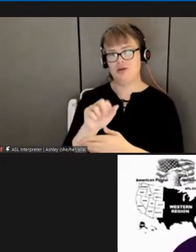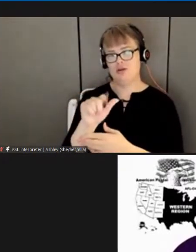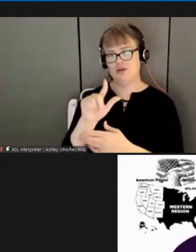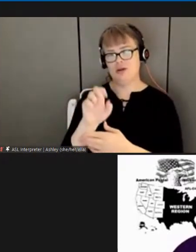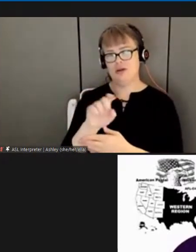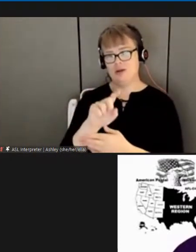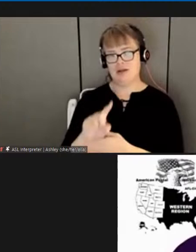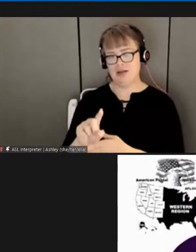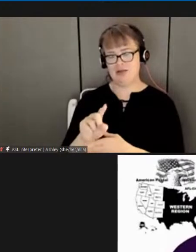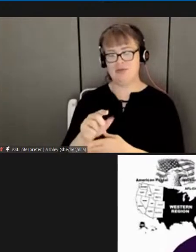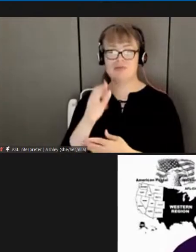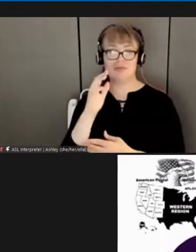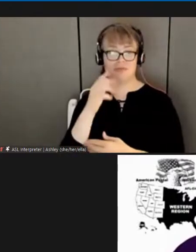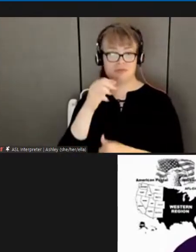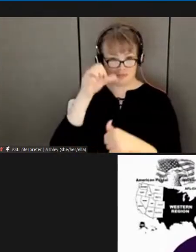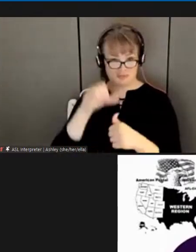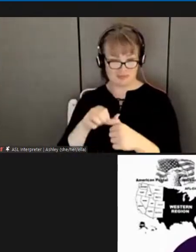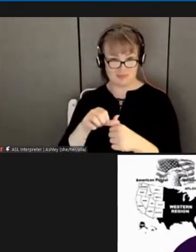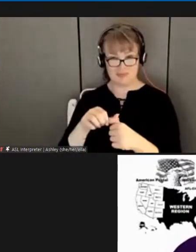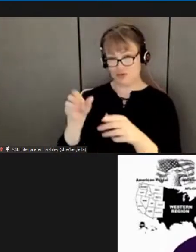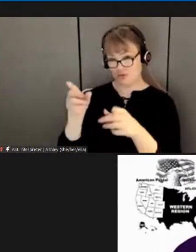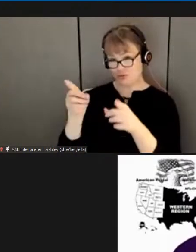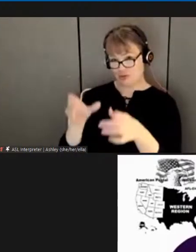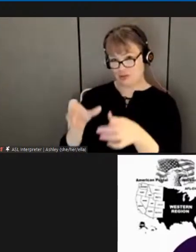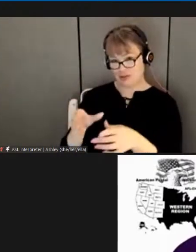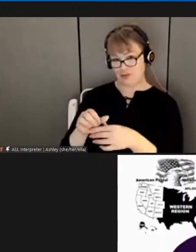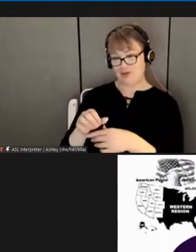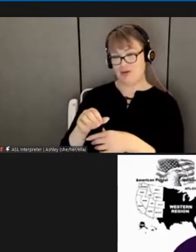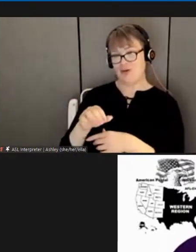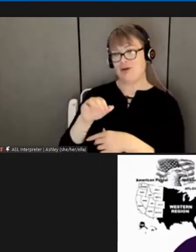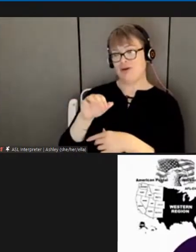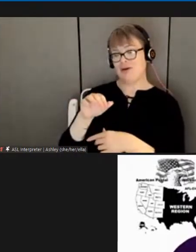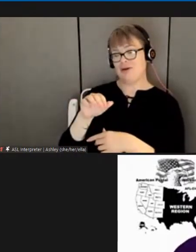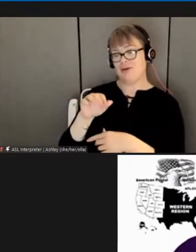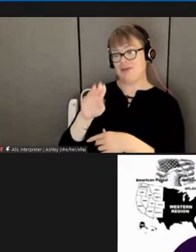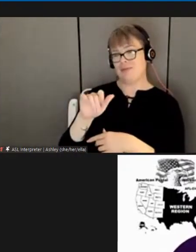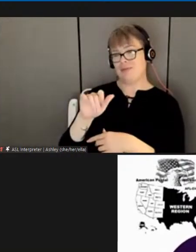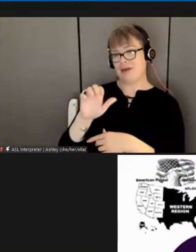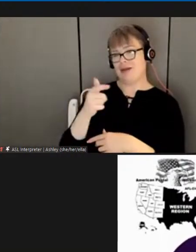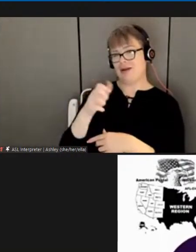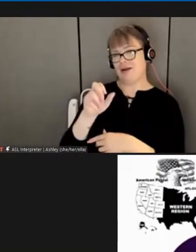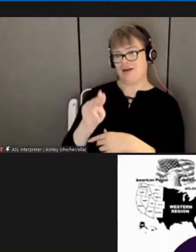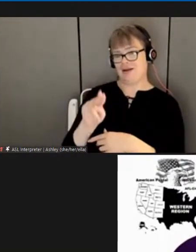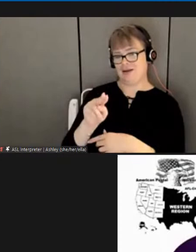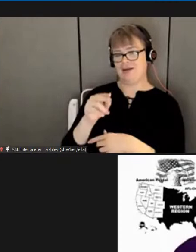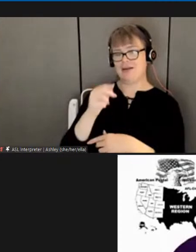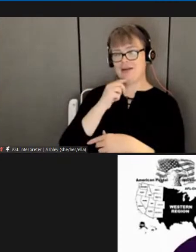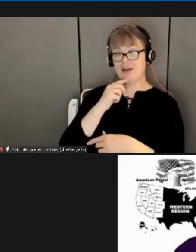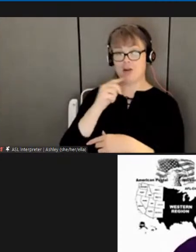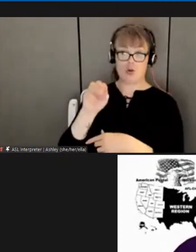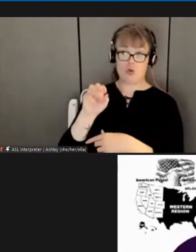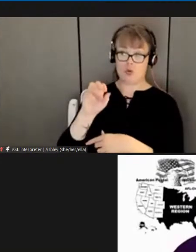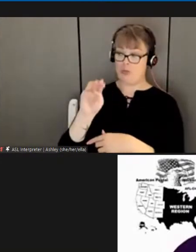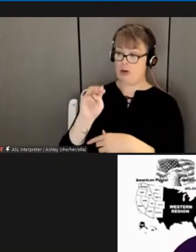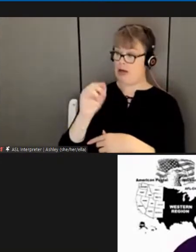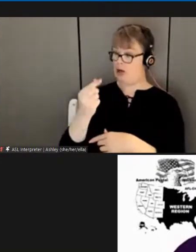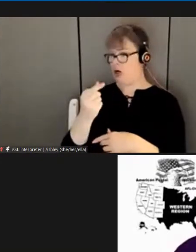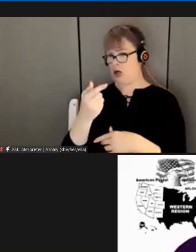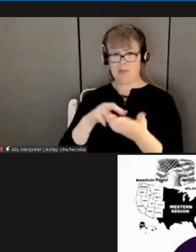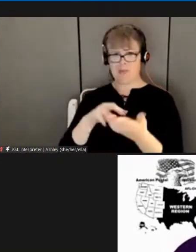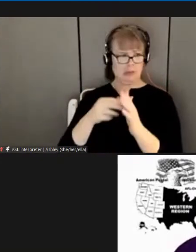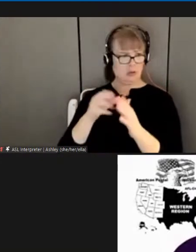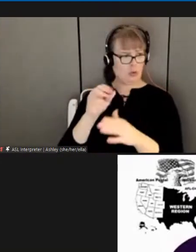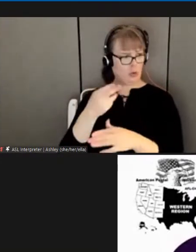omg a lot of us think of it as oh my god but those are basically omar gonzalez's initial he is